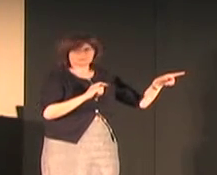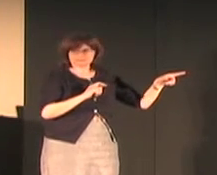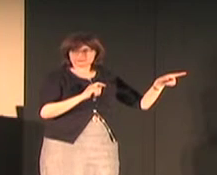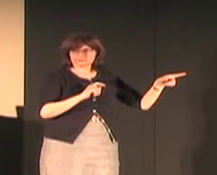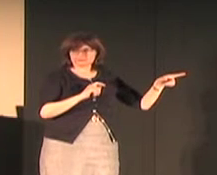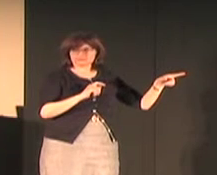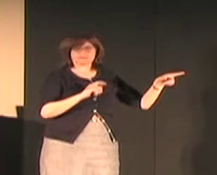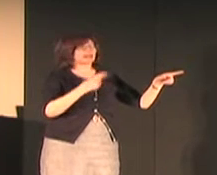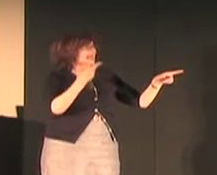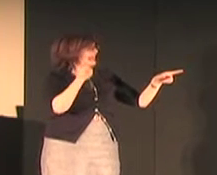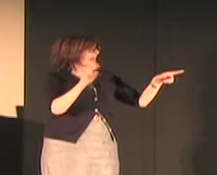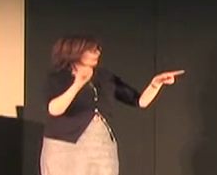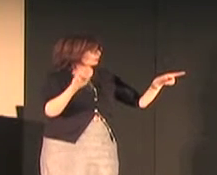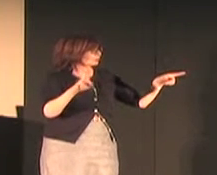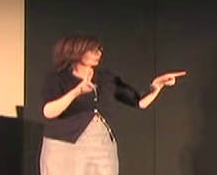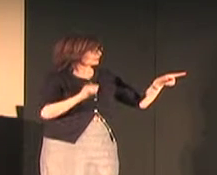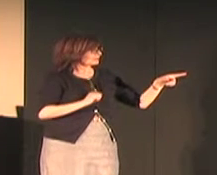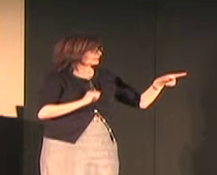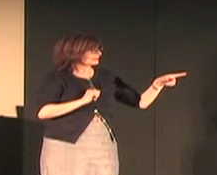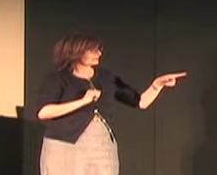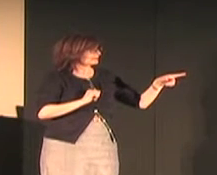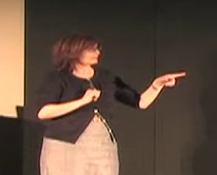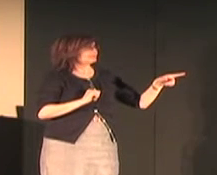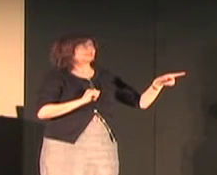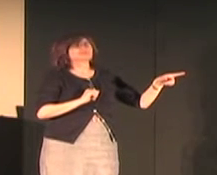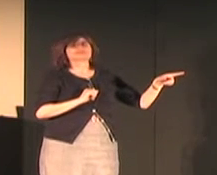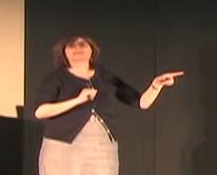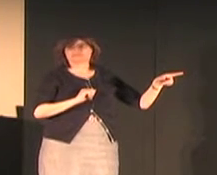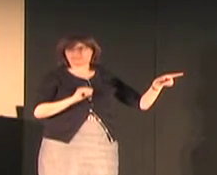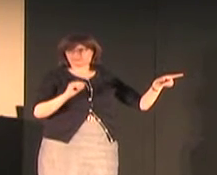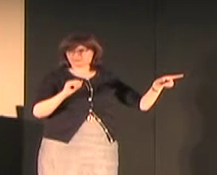like lipstick or hammer